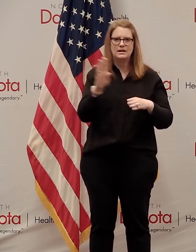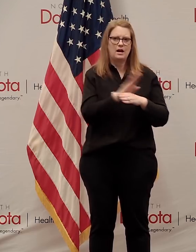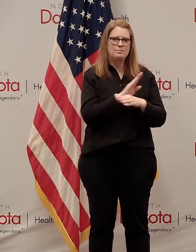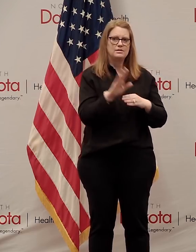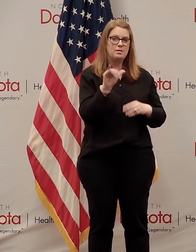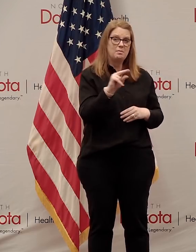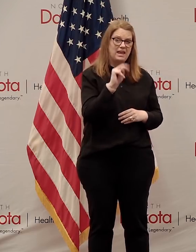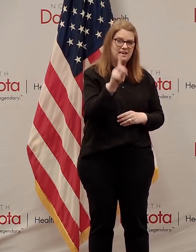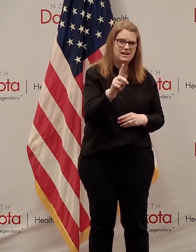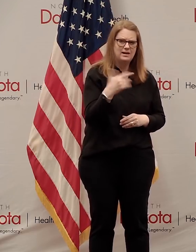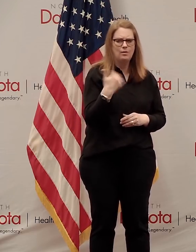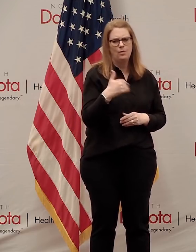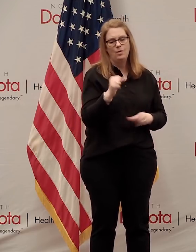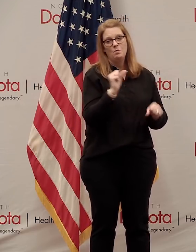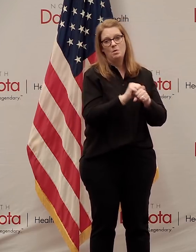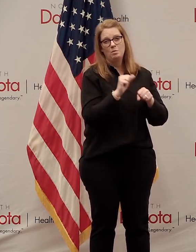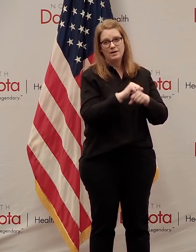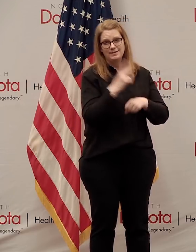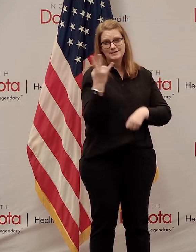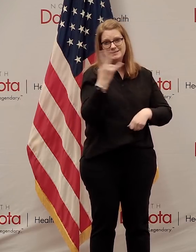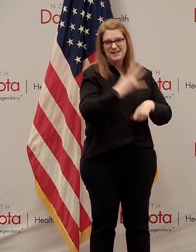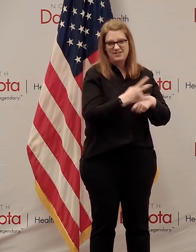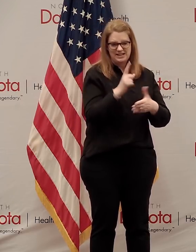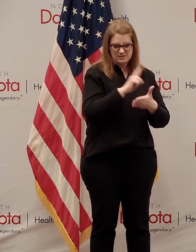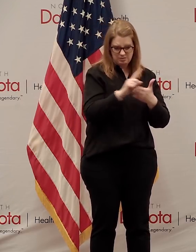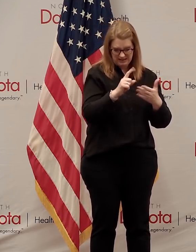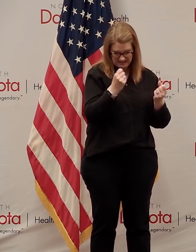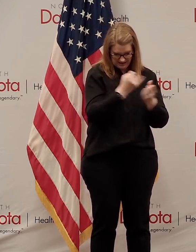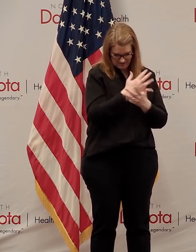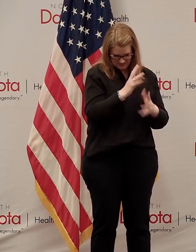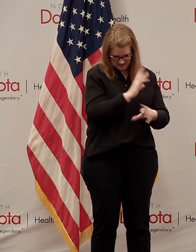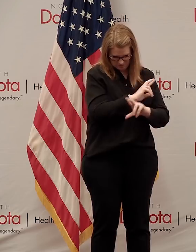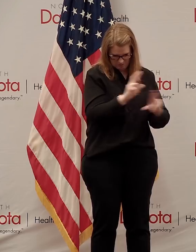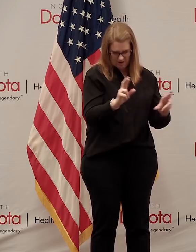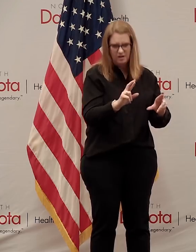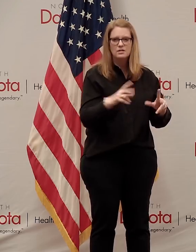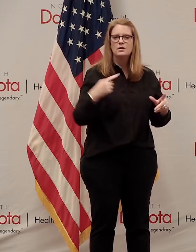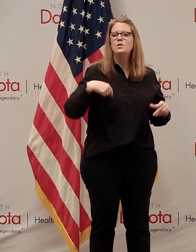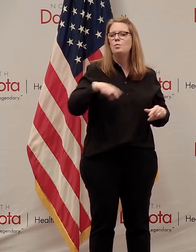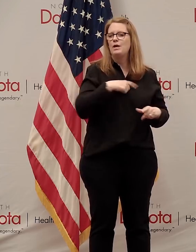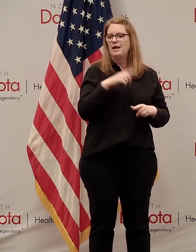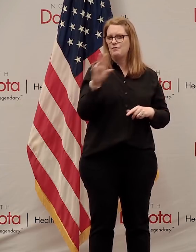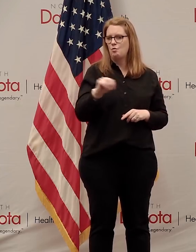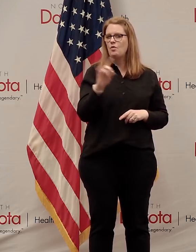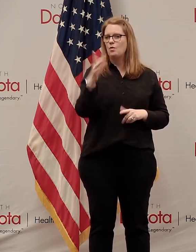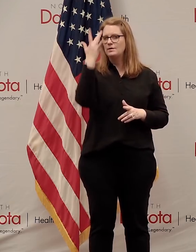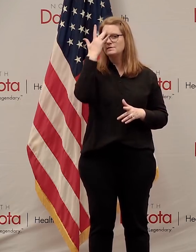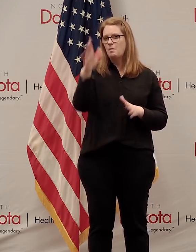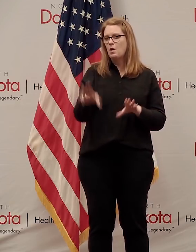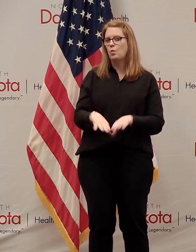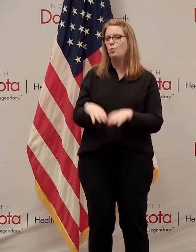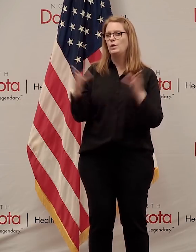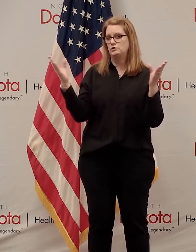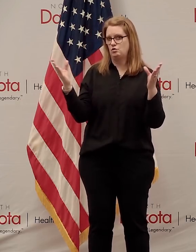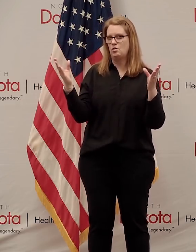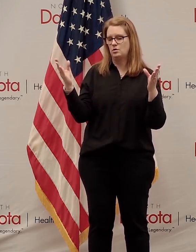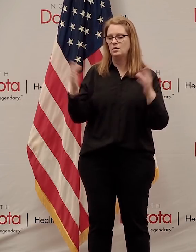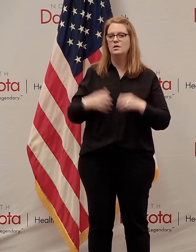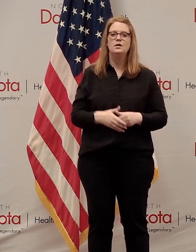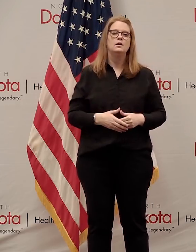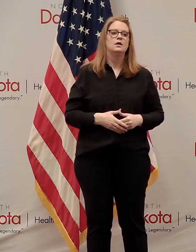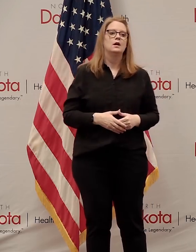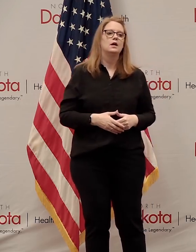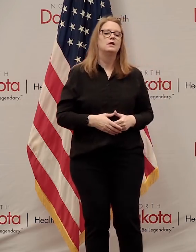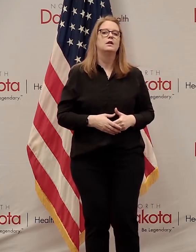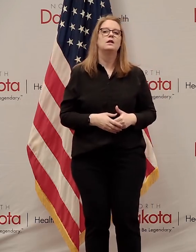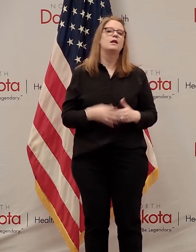B&D who've been working seven days a week on all the things to make sure we can have a North Dakota smart restart. I want to thank our whole,